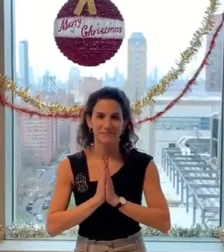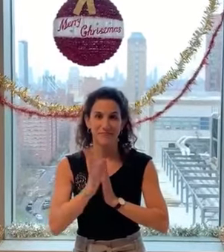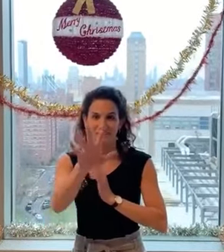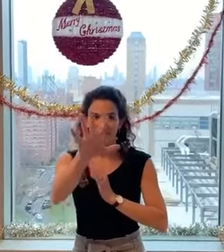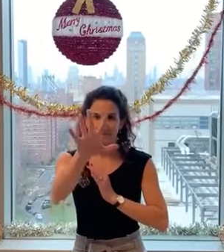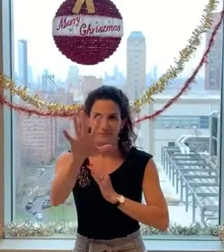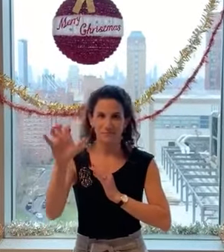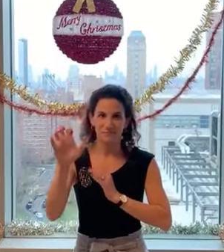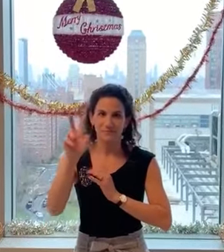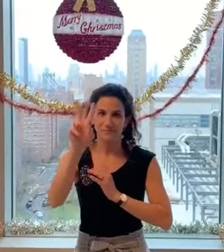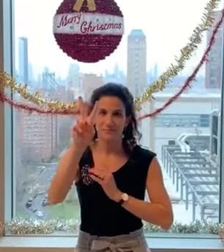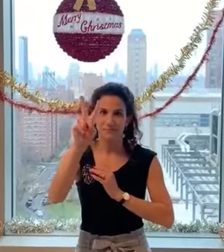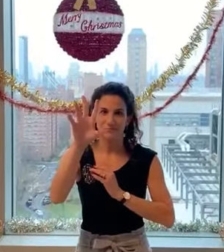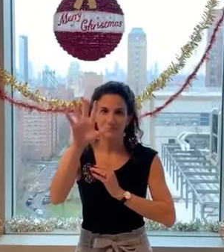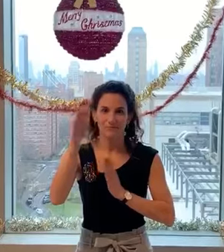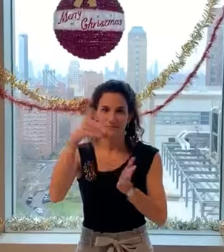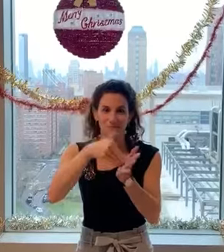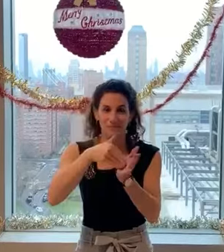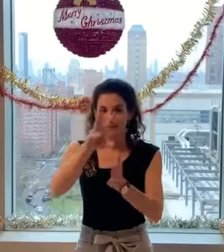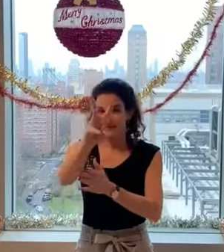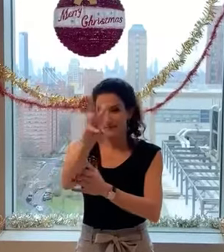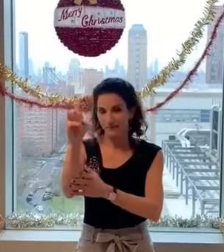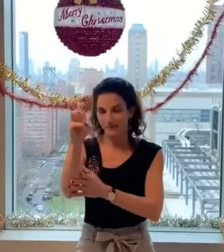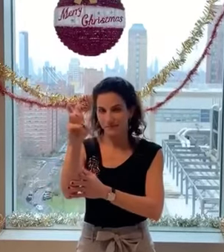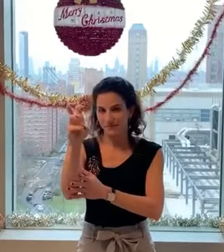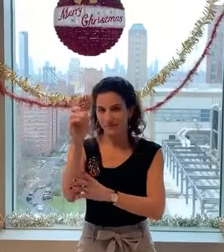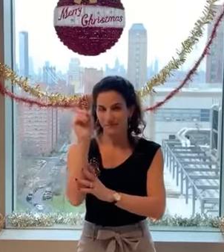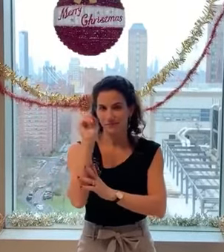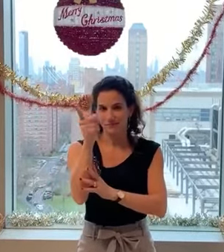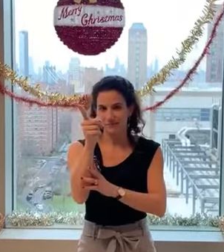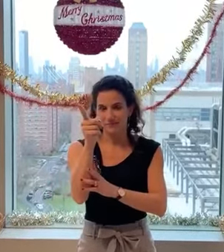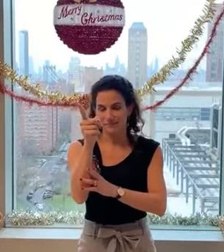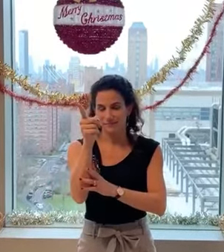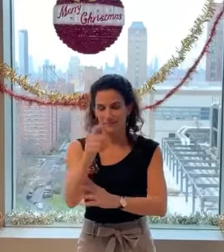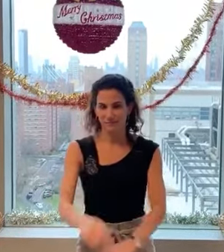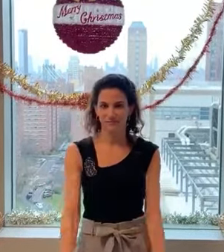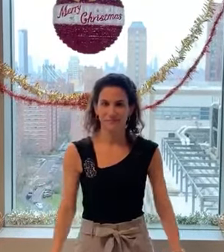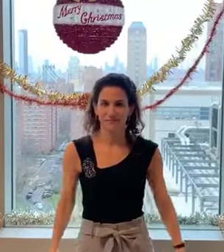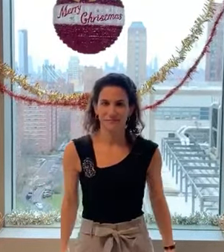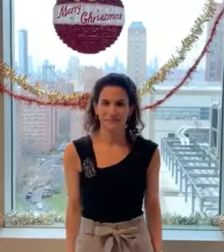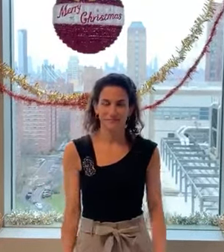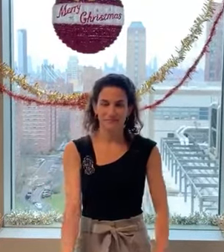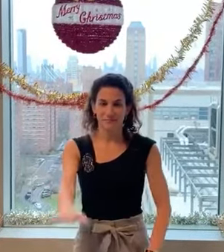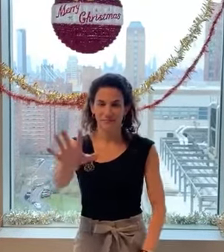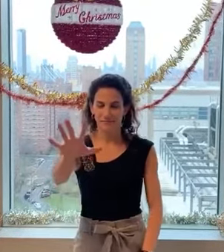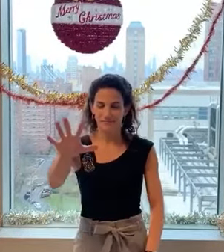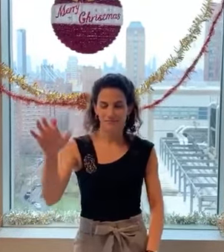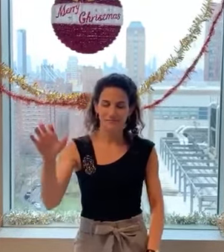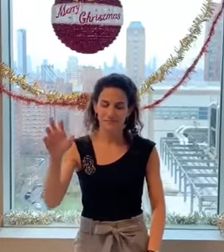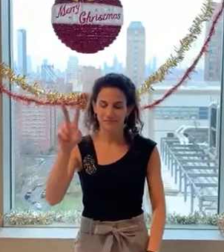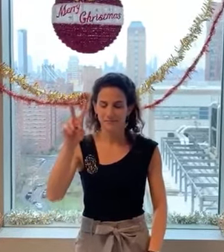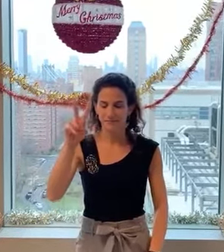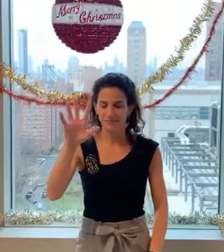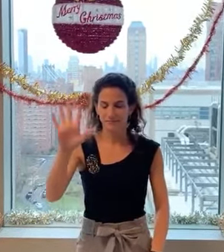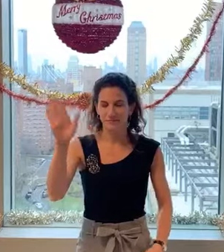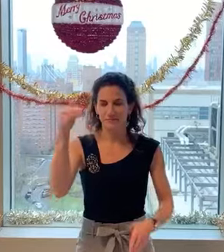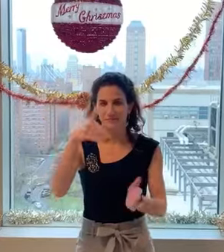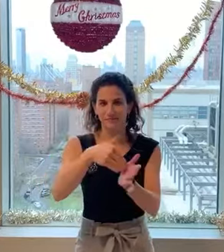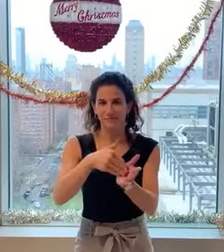Five hundred, twenty-five thousand, six hundred minutes Five hundred, twenty-five thousand